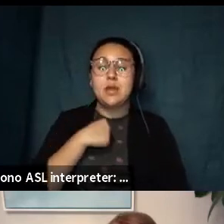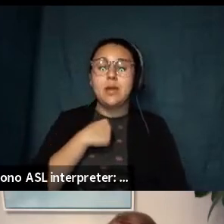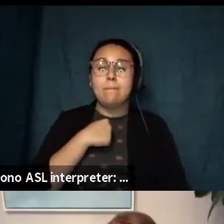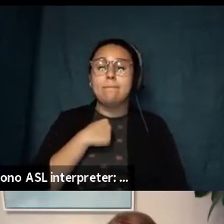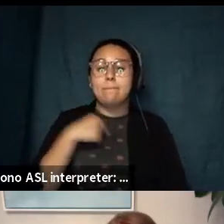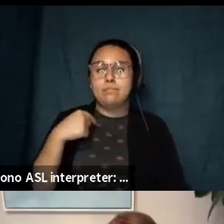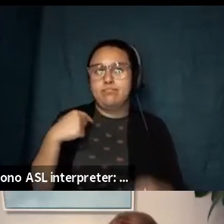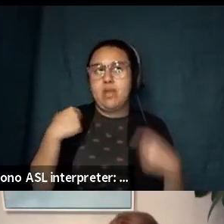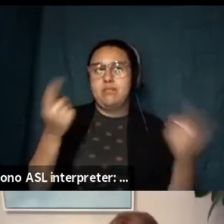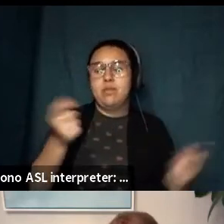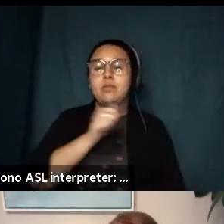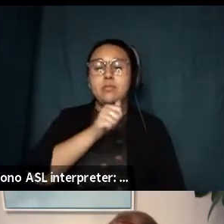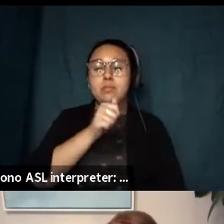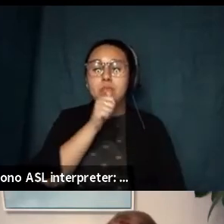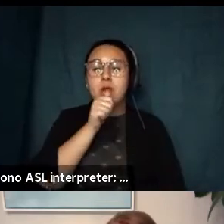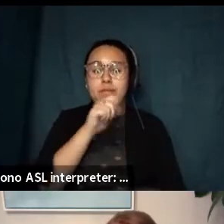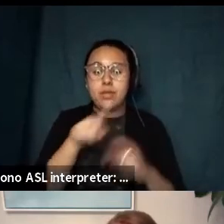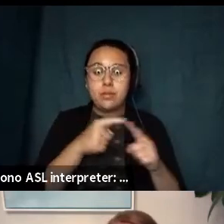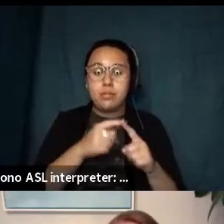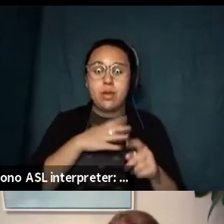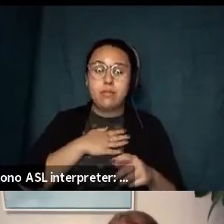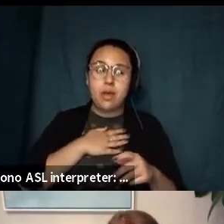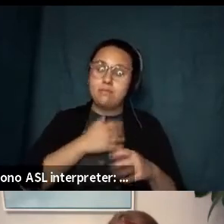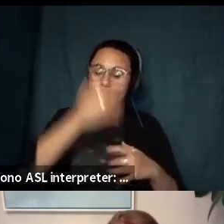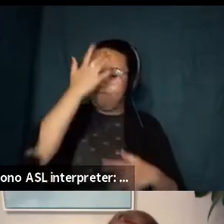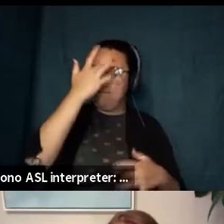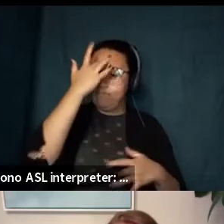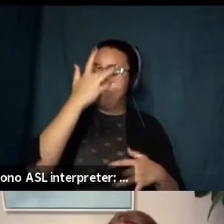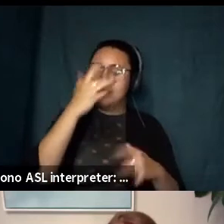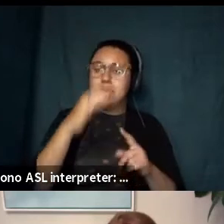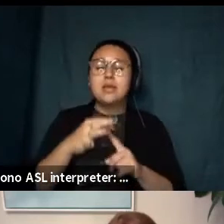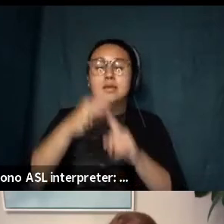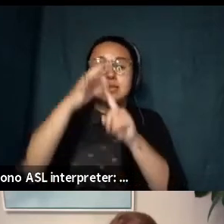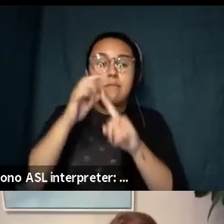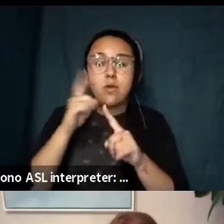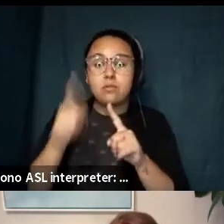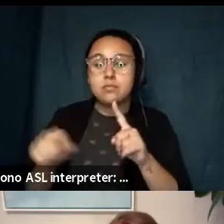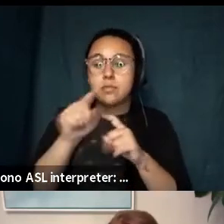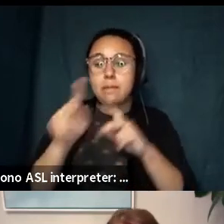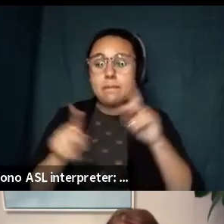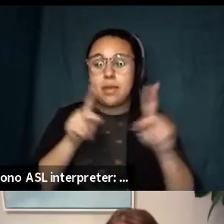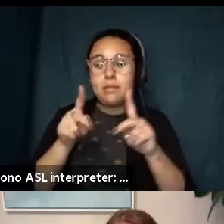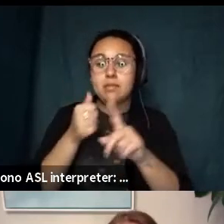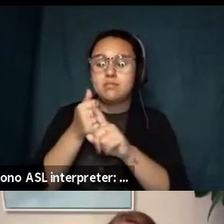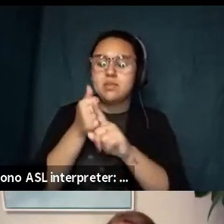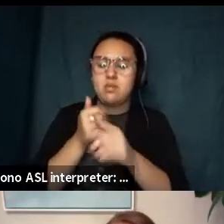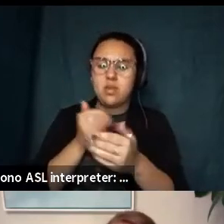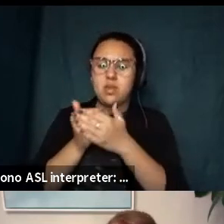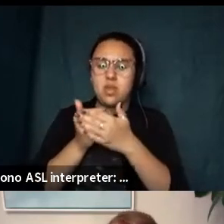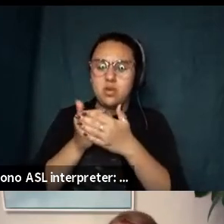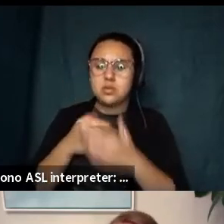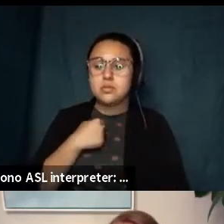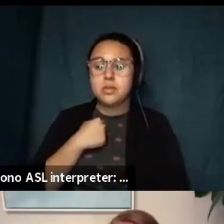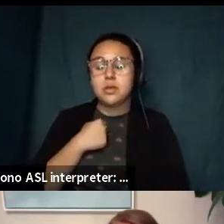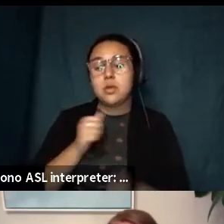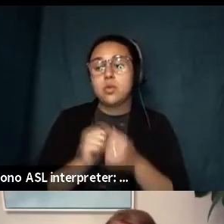private about my illness except for with people that are very very close to me and with